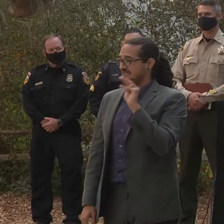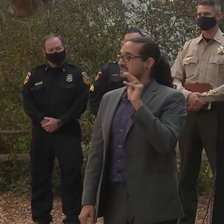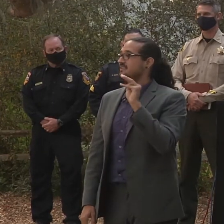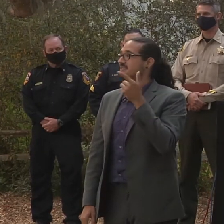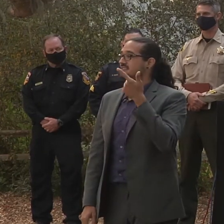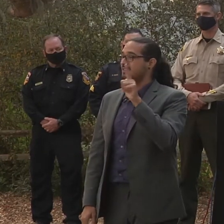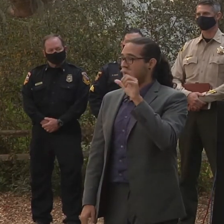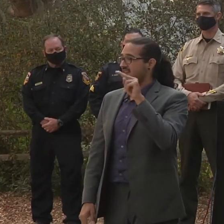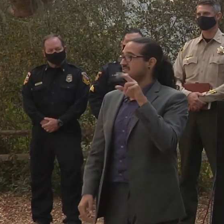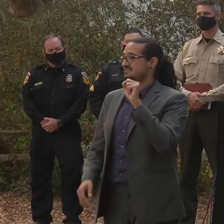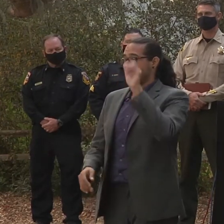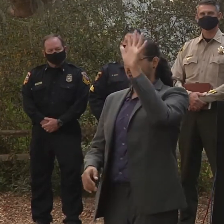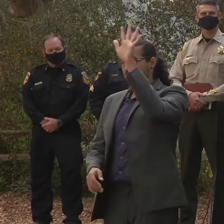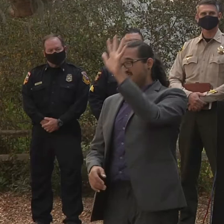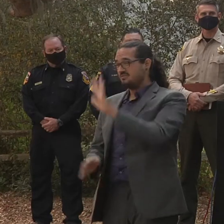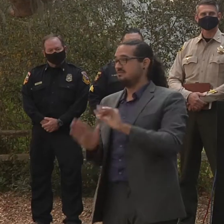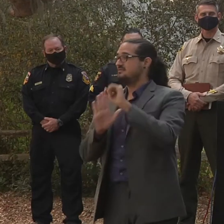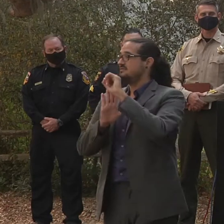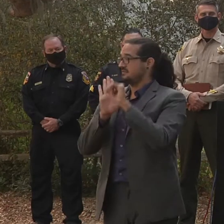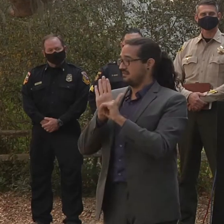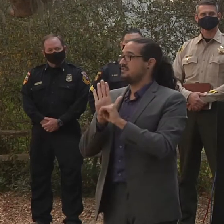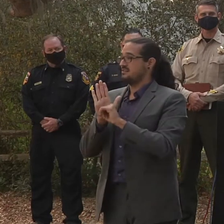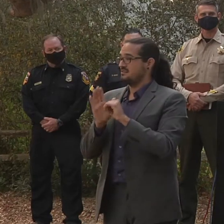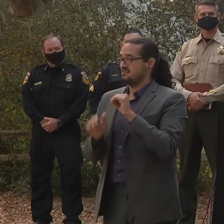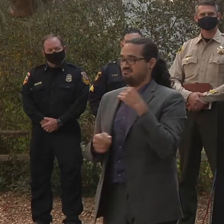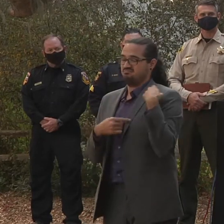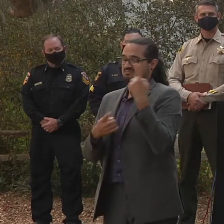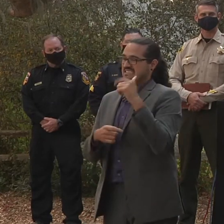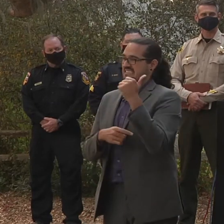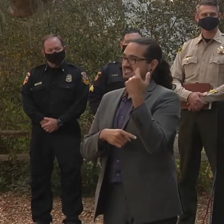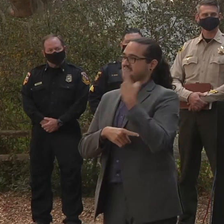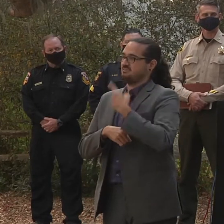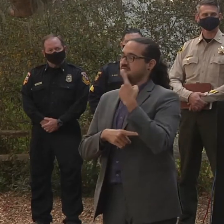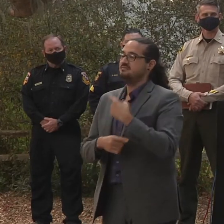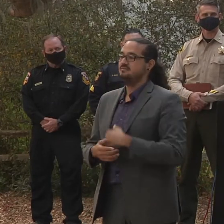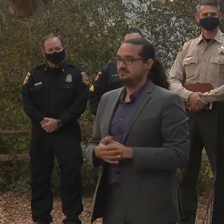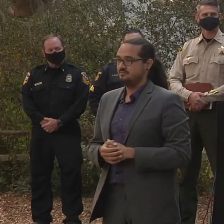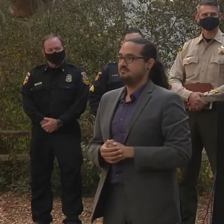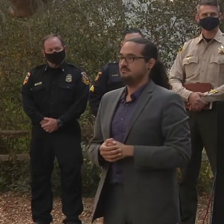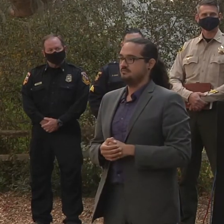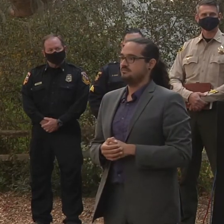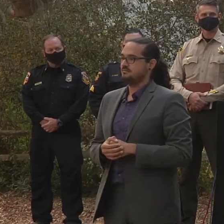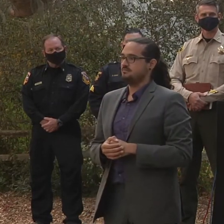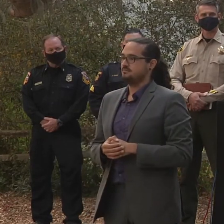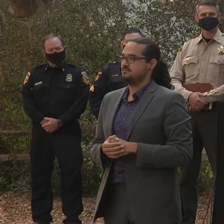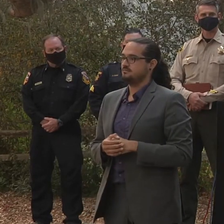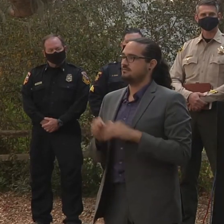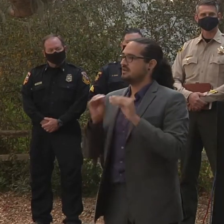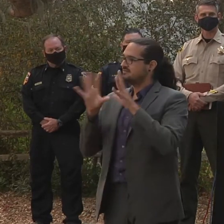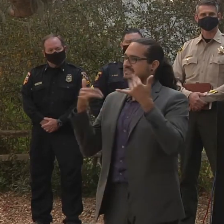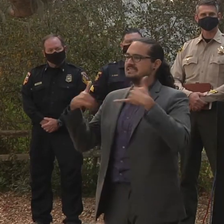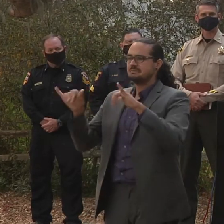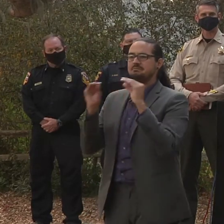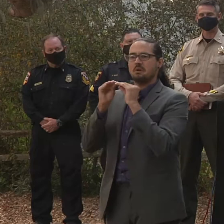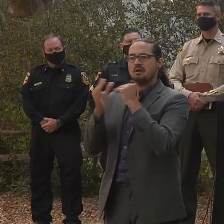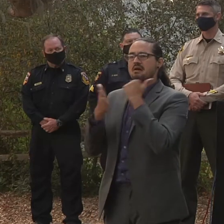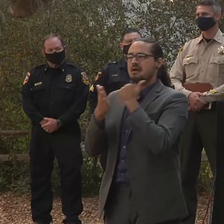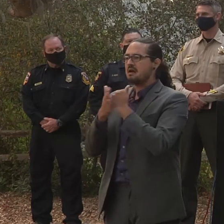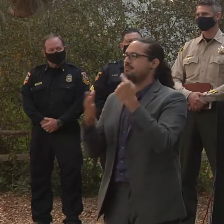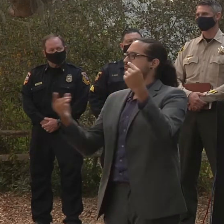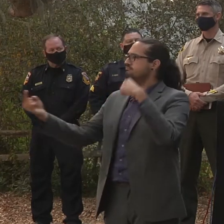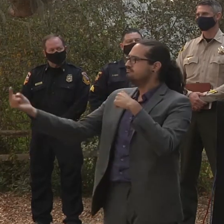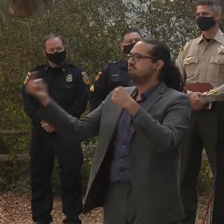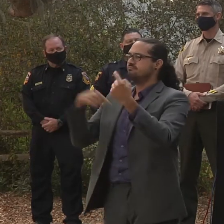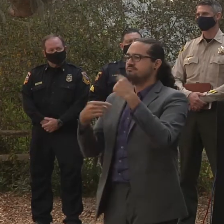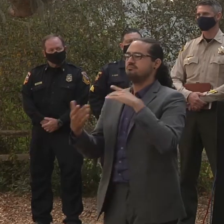last 10 plus days. And obviously, there's additional resources coming in from throughout the western United States to